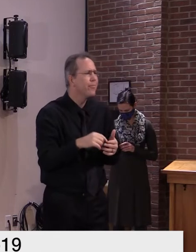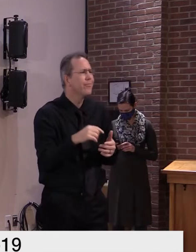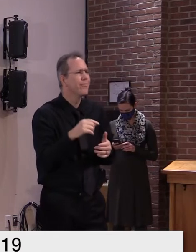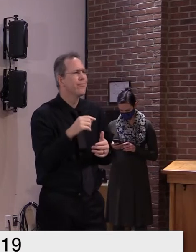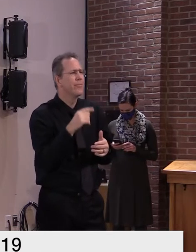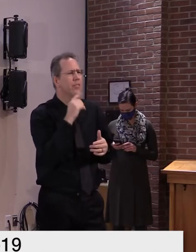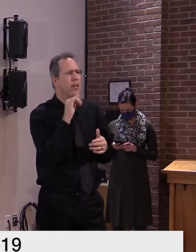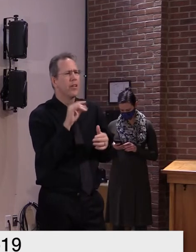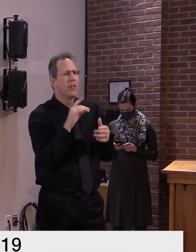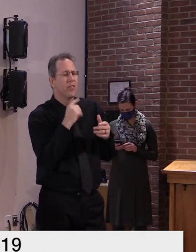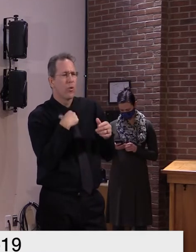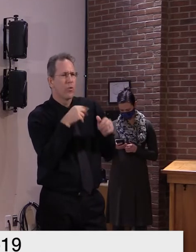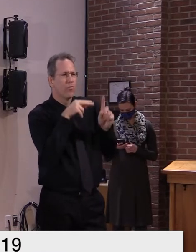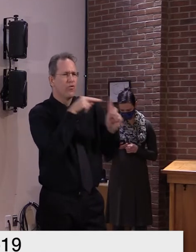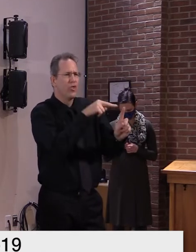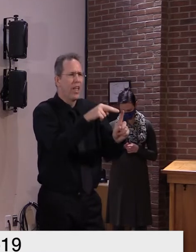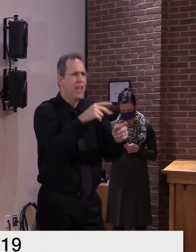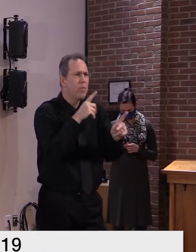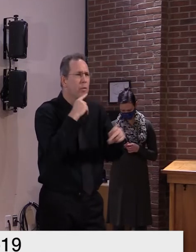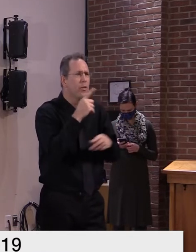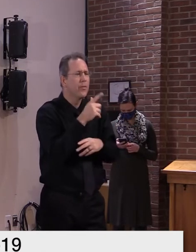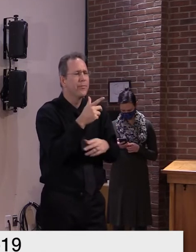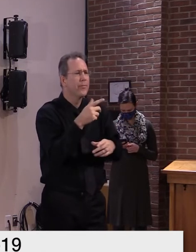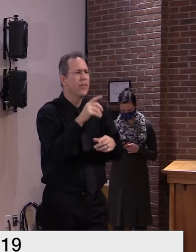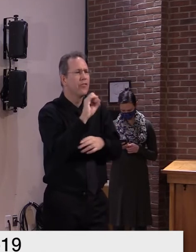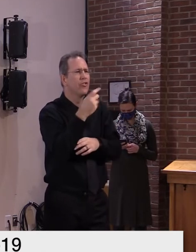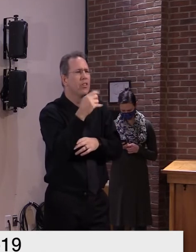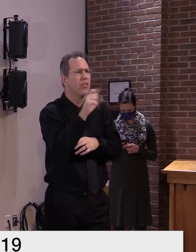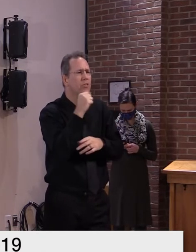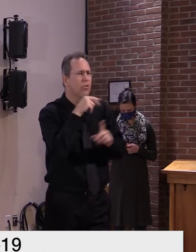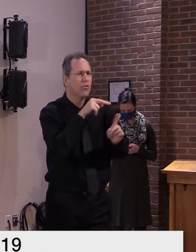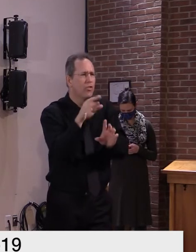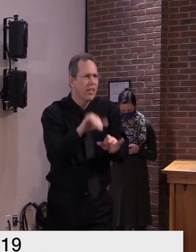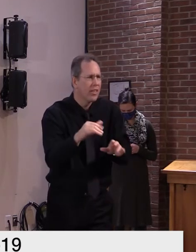the flu vaccine that we've been reporting on here